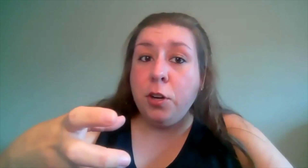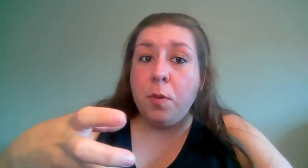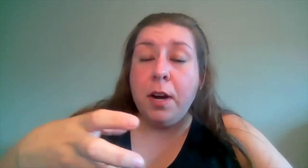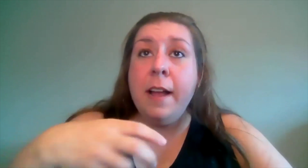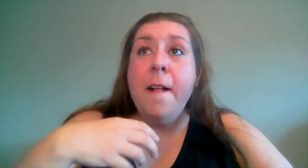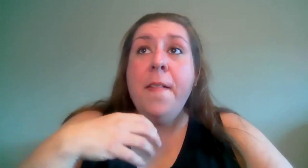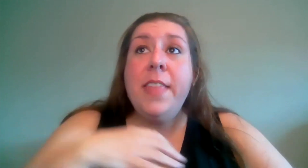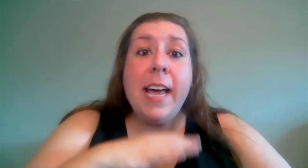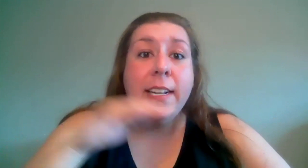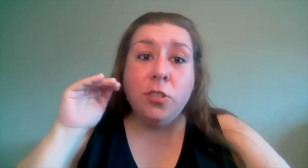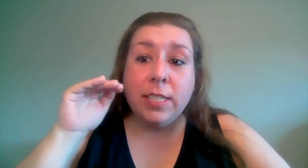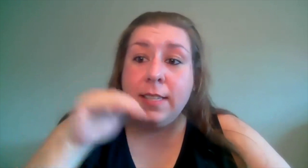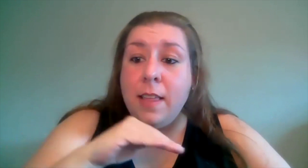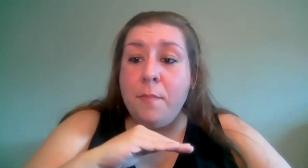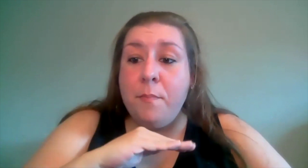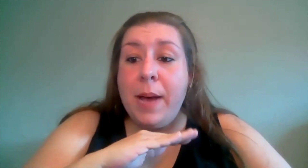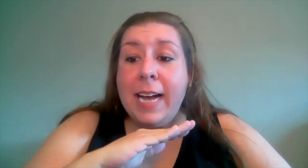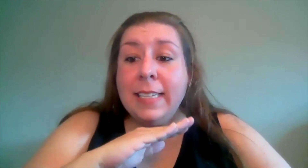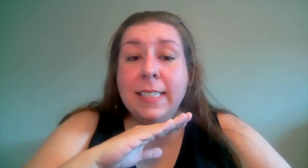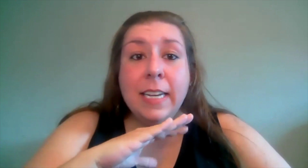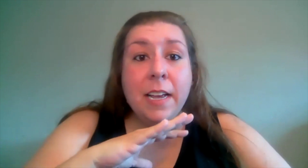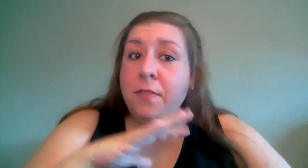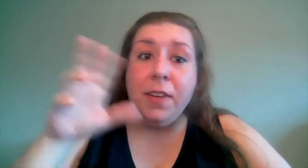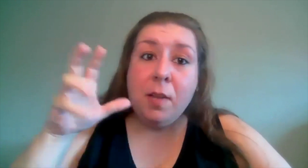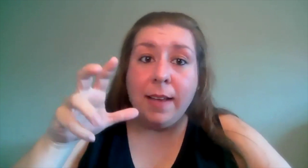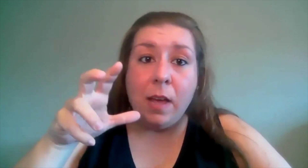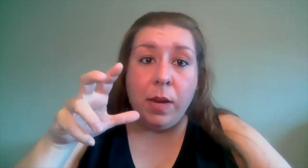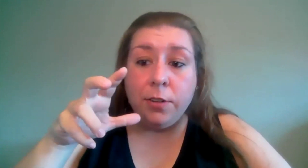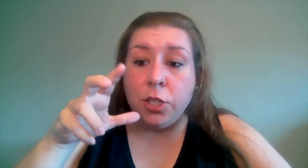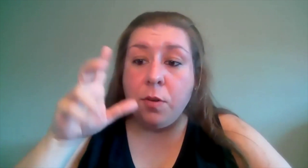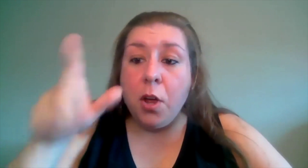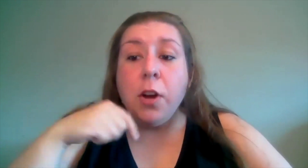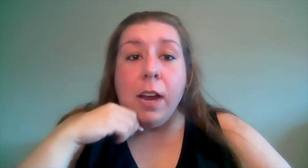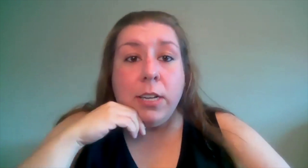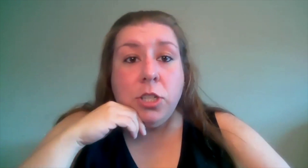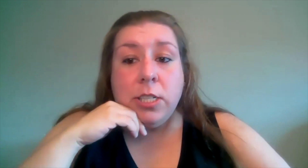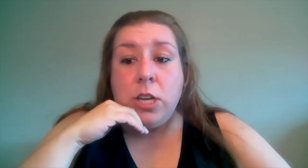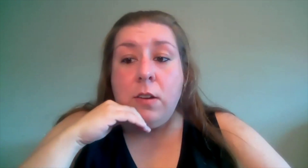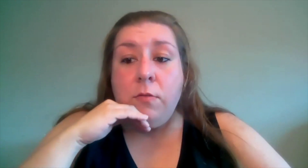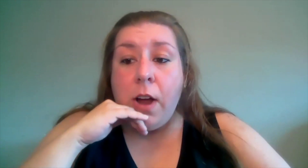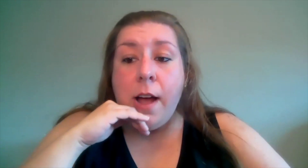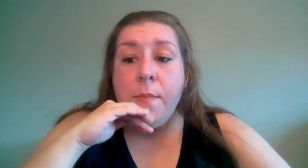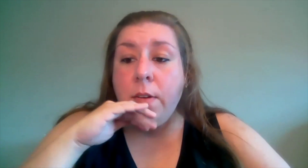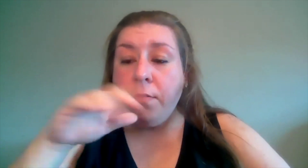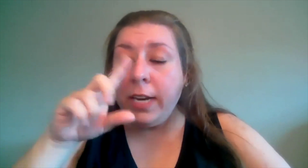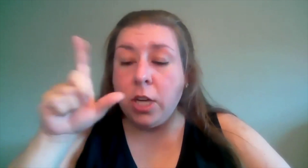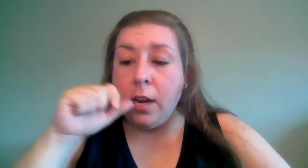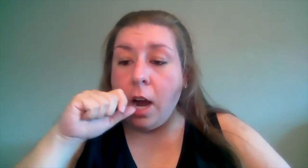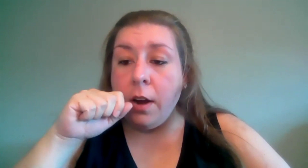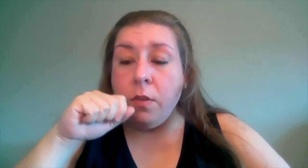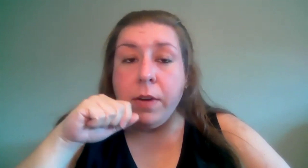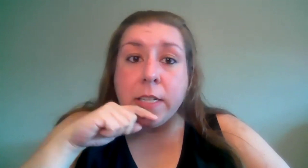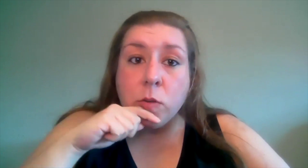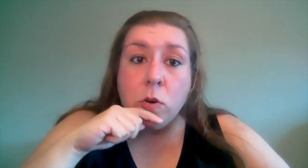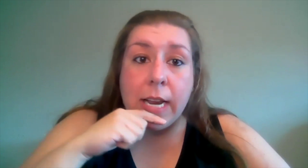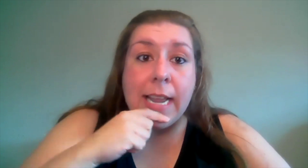your work that is just the best feedback that we can do great question john um frank john are the readings recorded